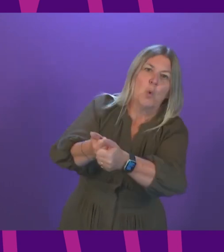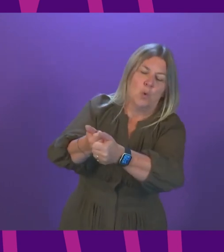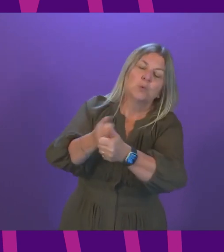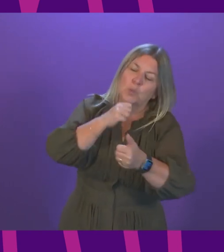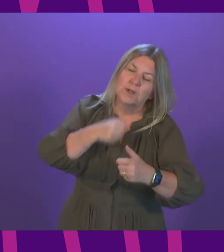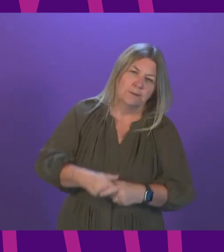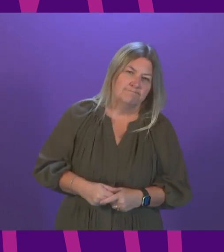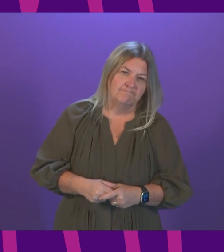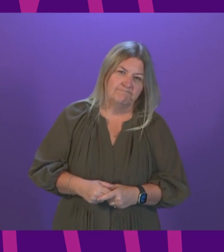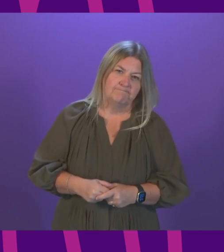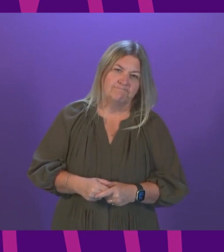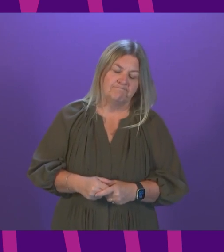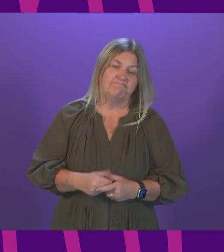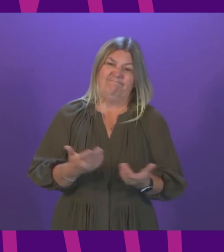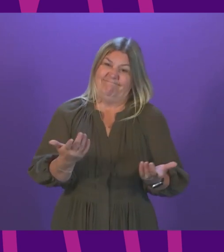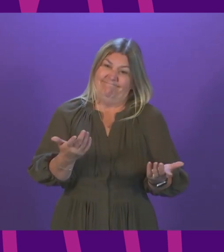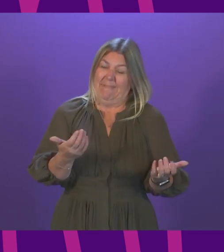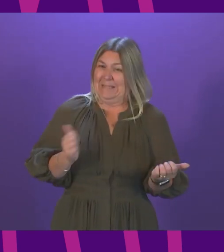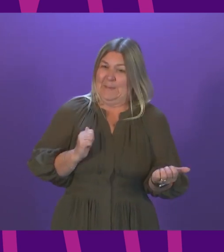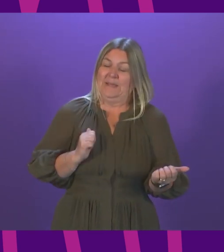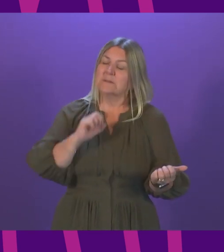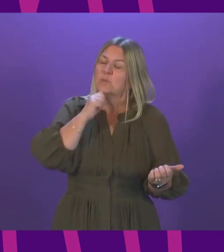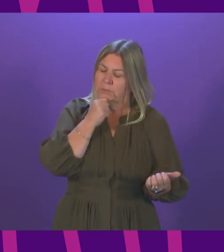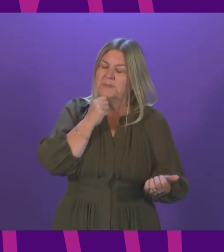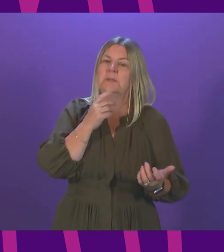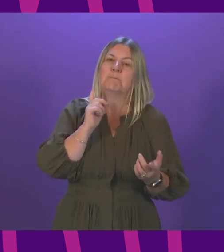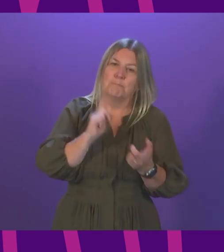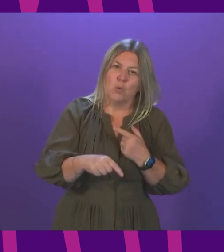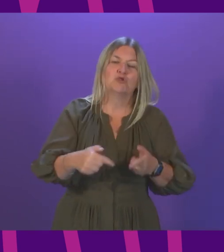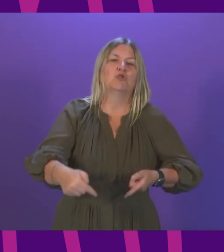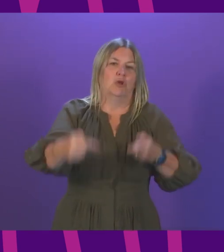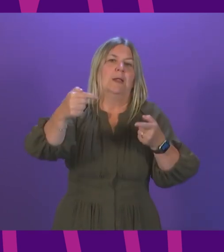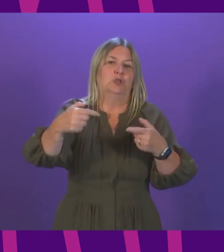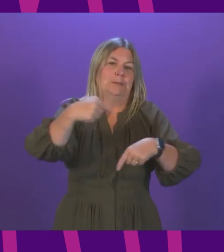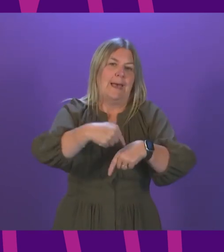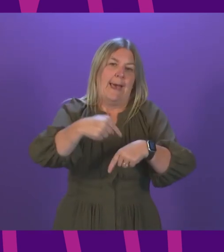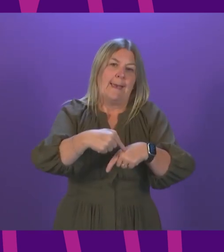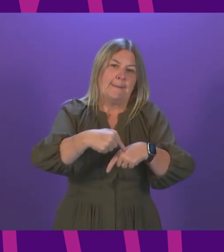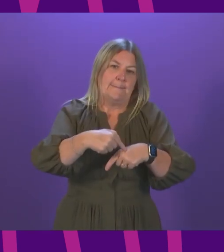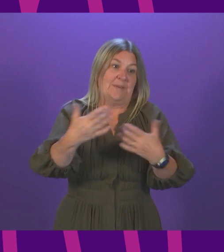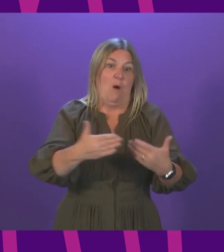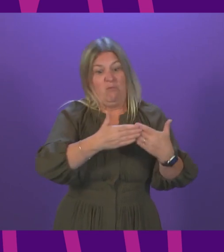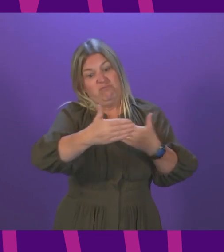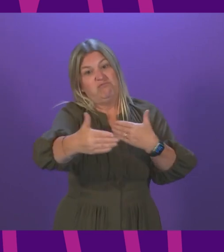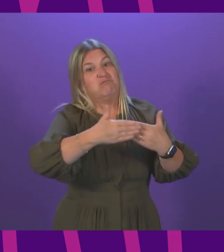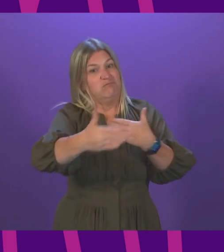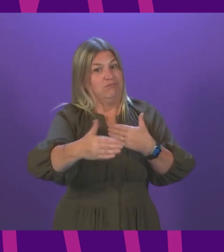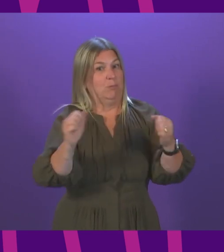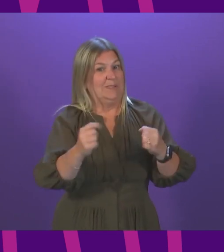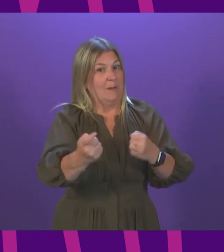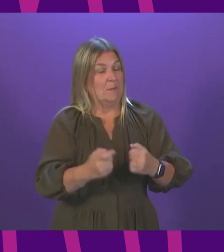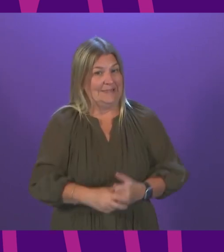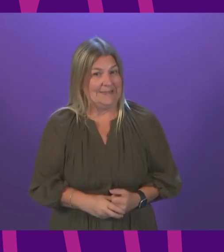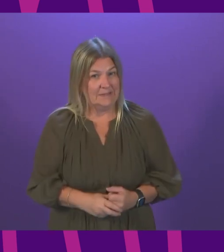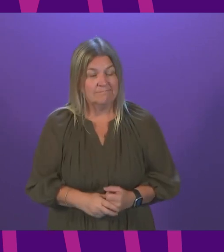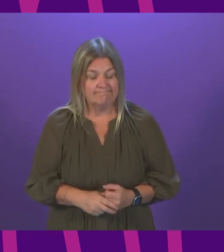enter what will inevitably be the most challenging part of the year in autumn-winter. Our immediate actions will